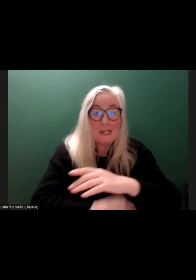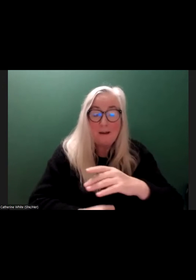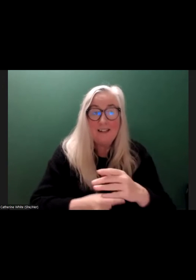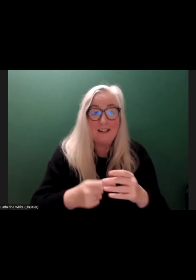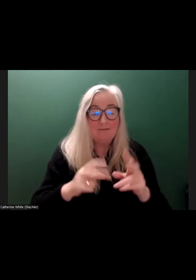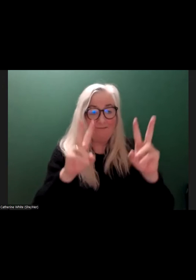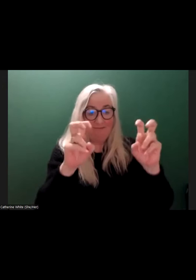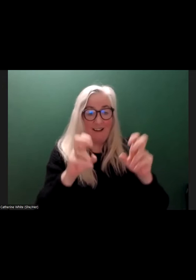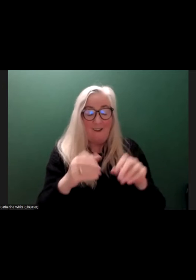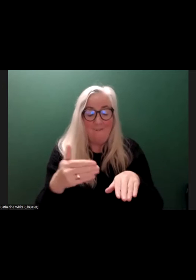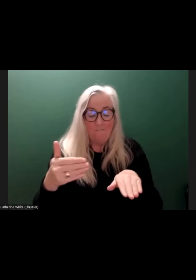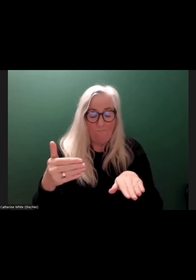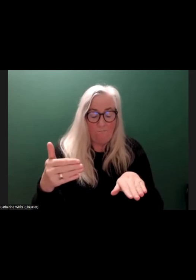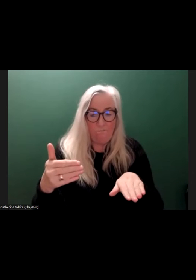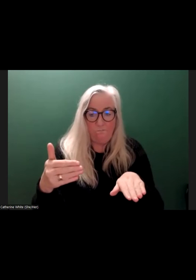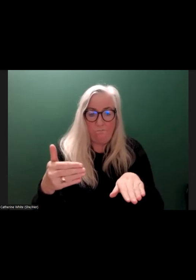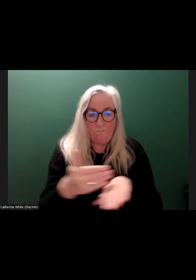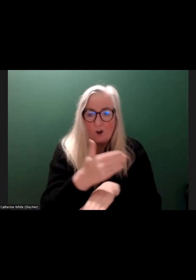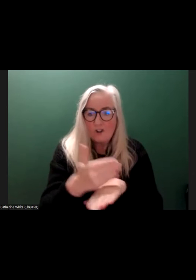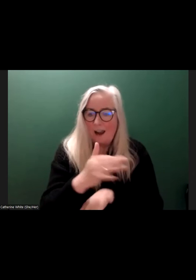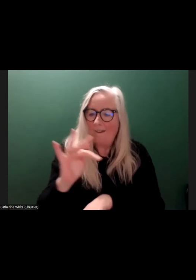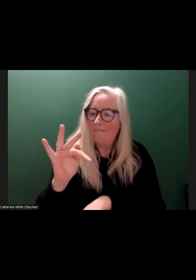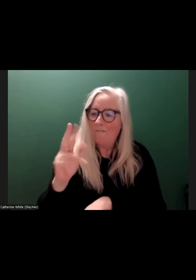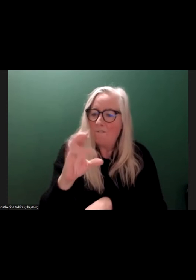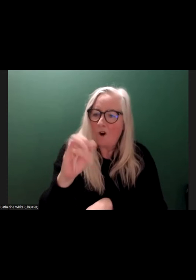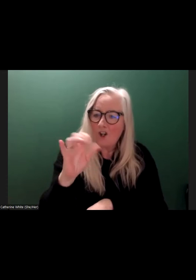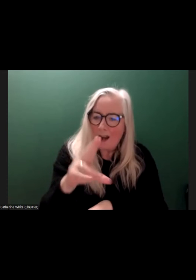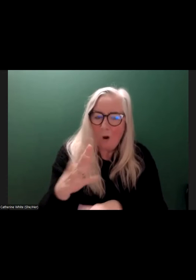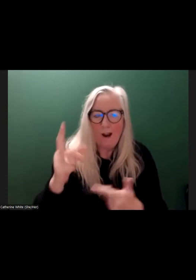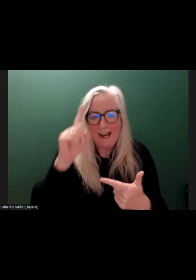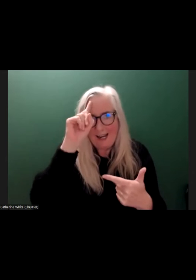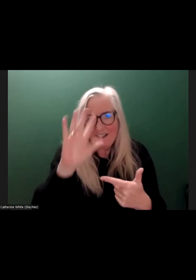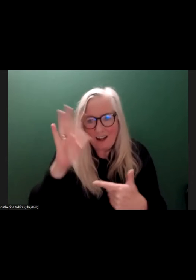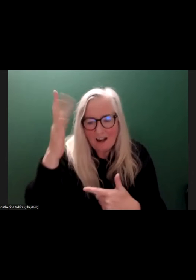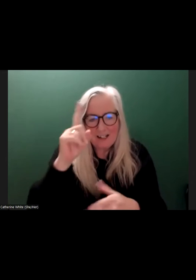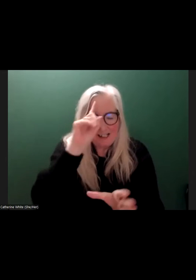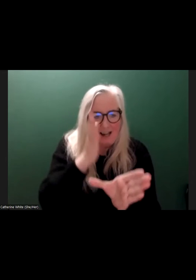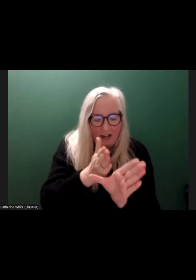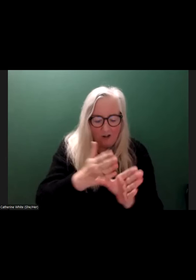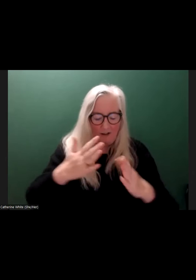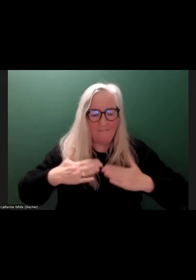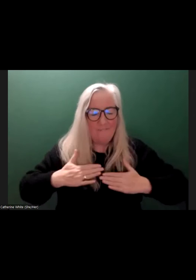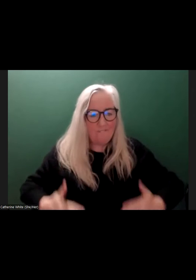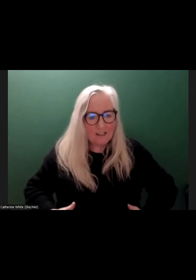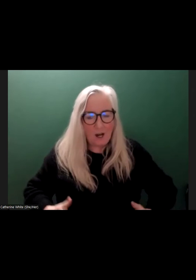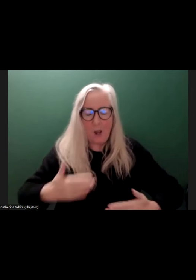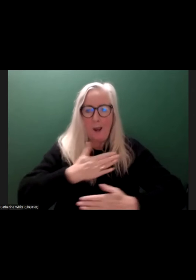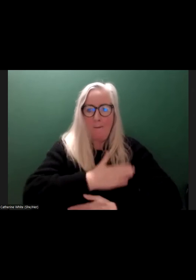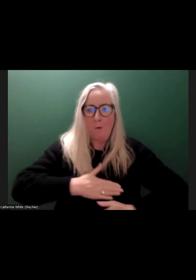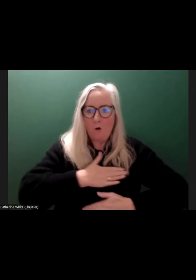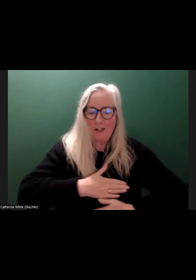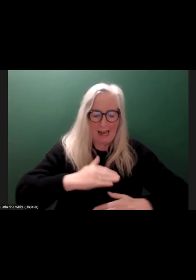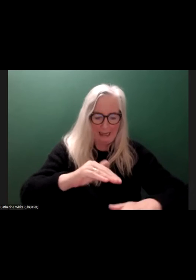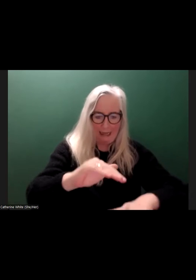functional, functional or intellectual, psychological, physical or emotional limitation.